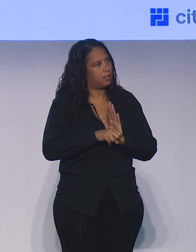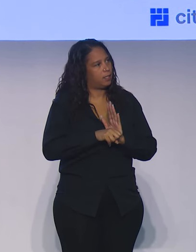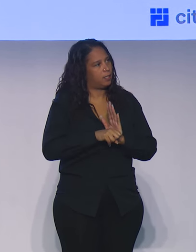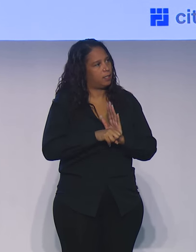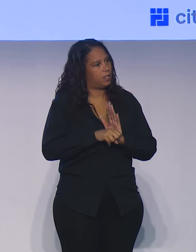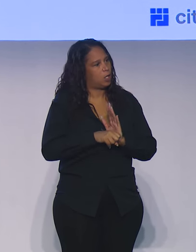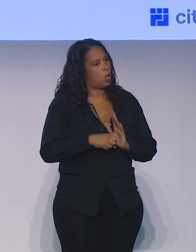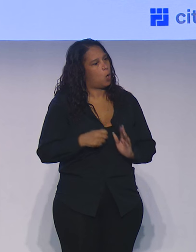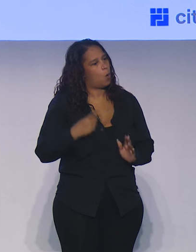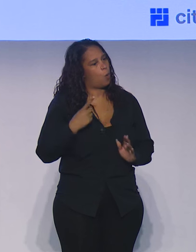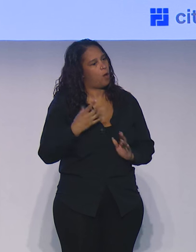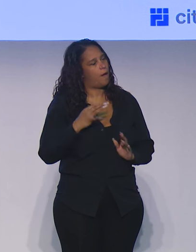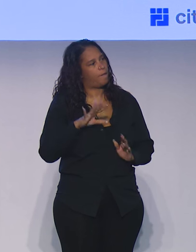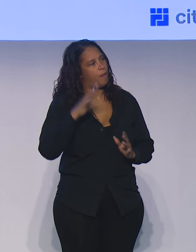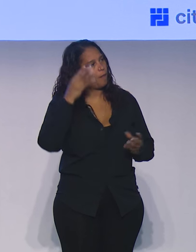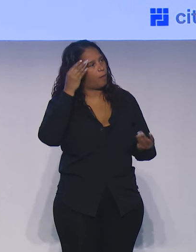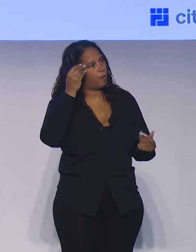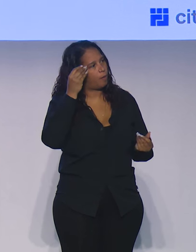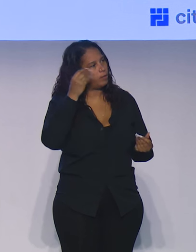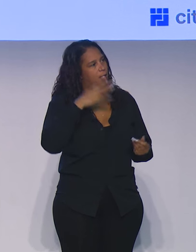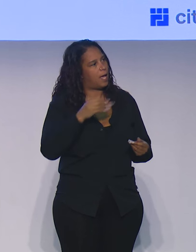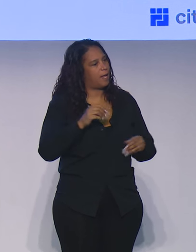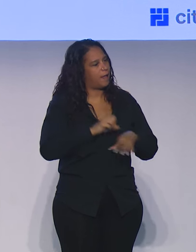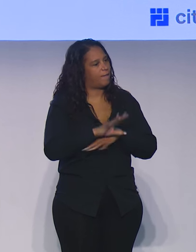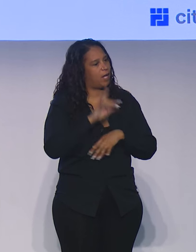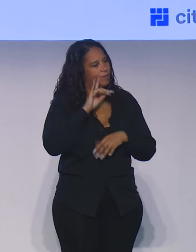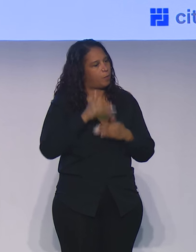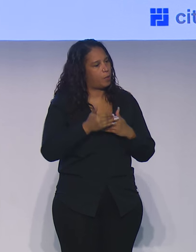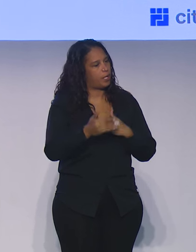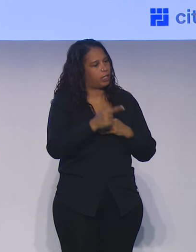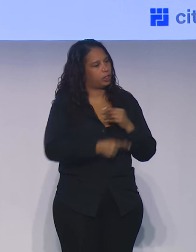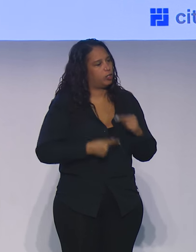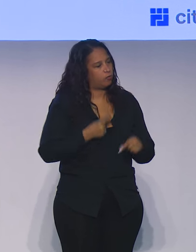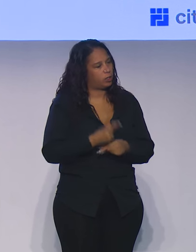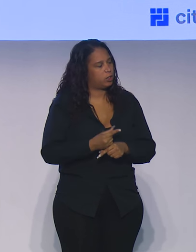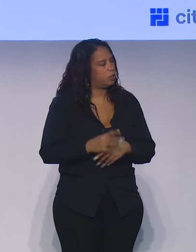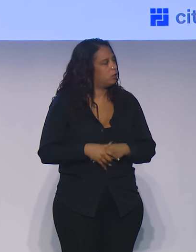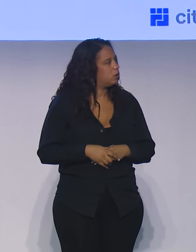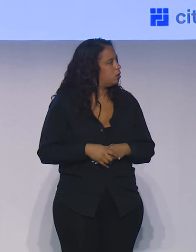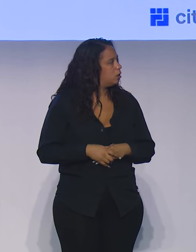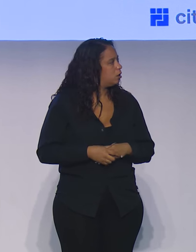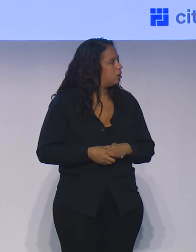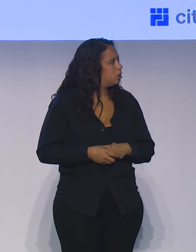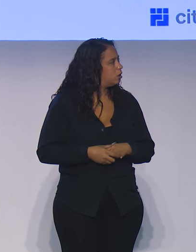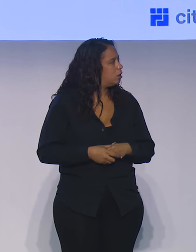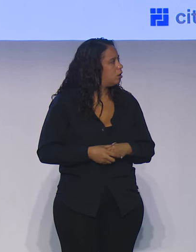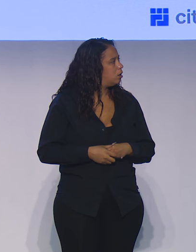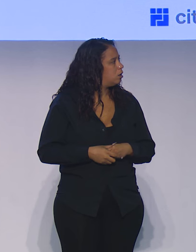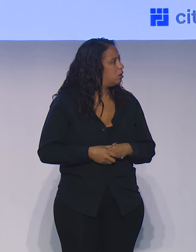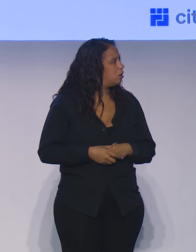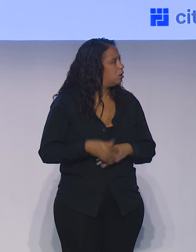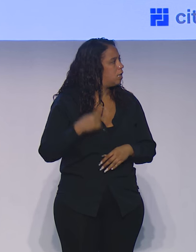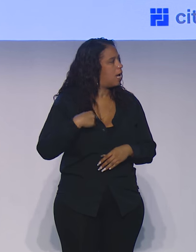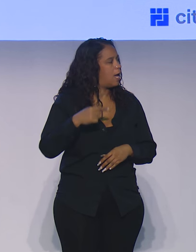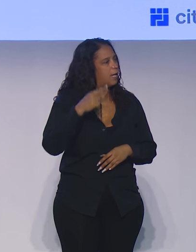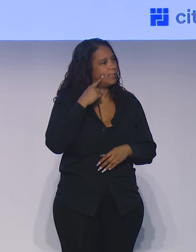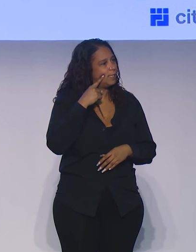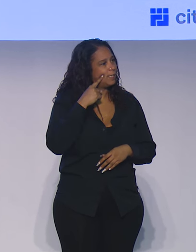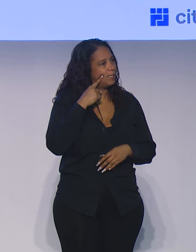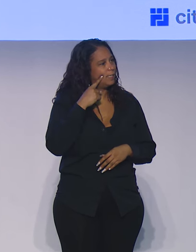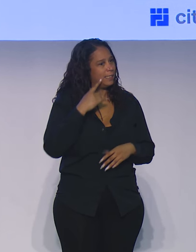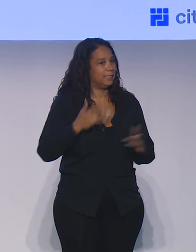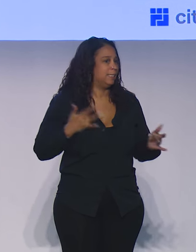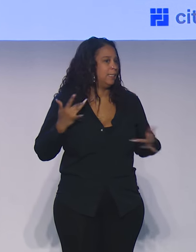around your thoughts and advice for our next generation of leaders. Thank you. I think, first of all, it's wildly exciting.